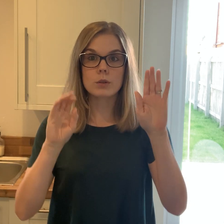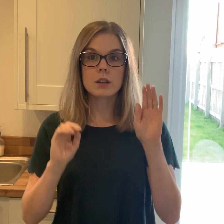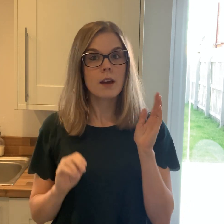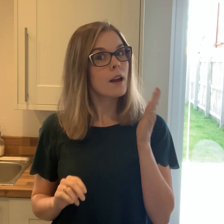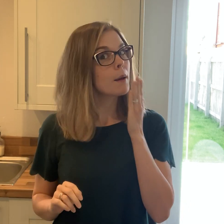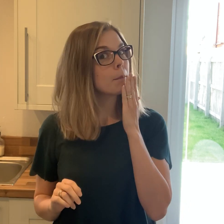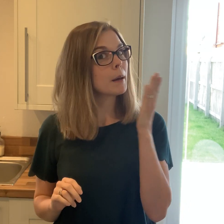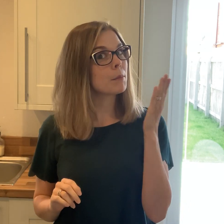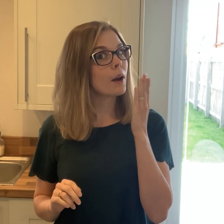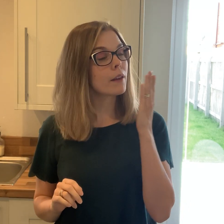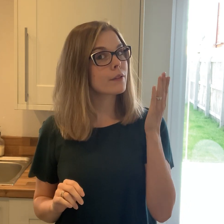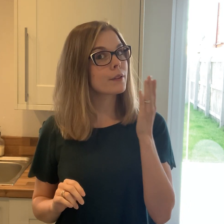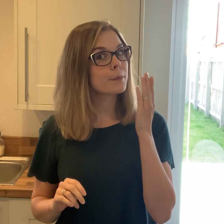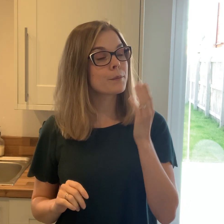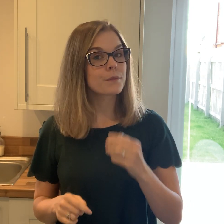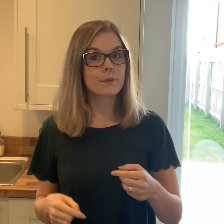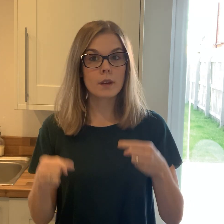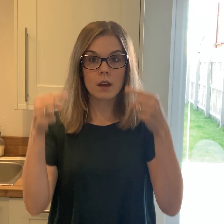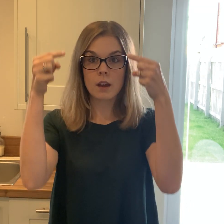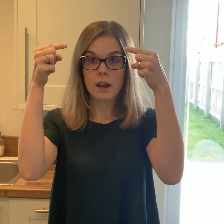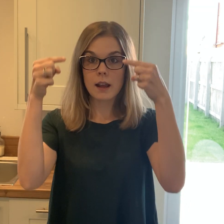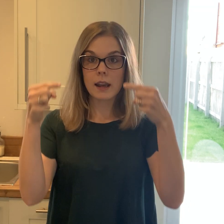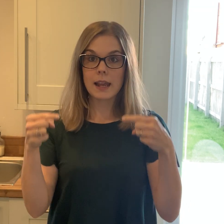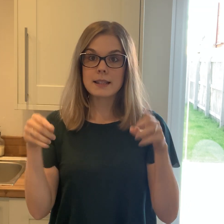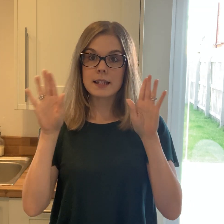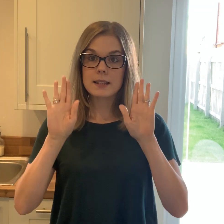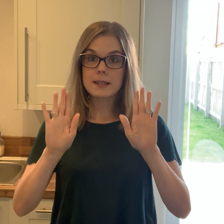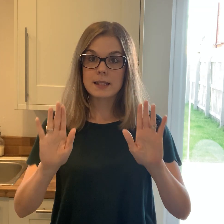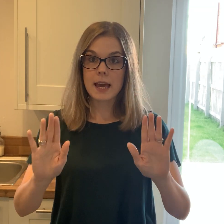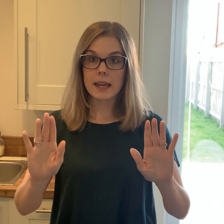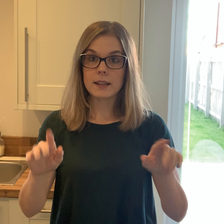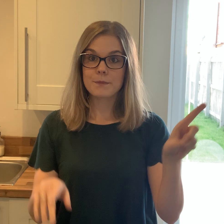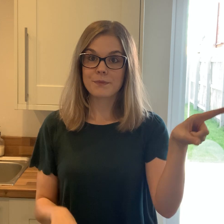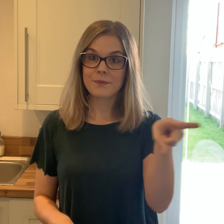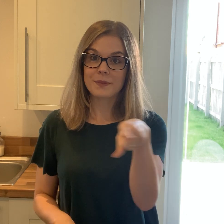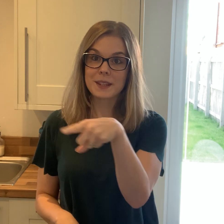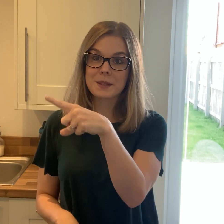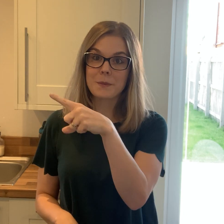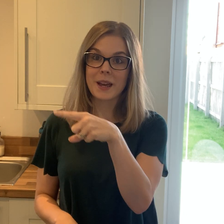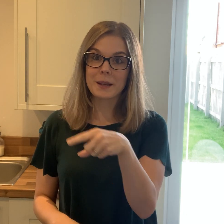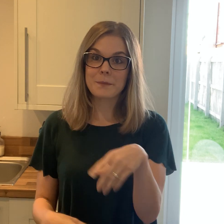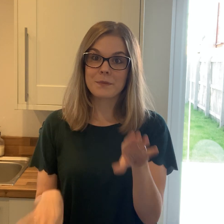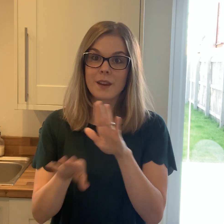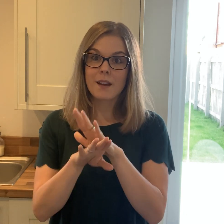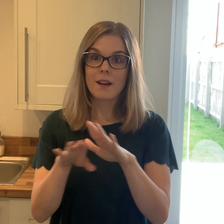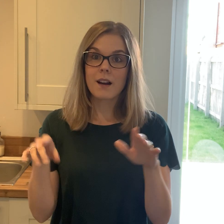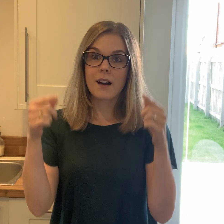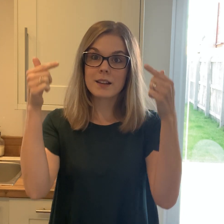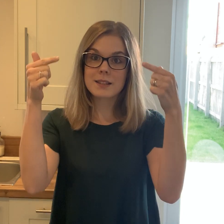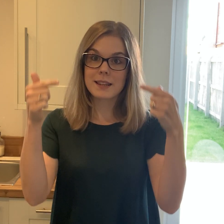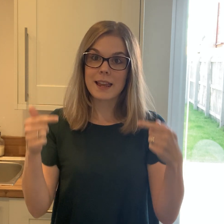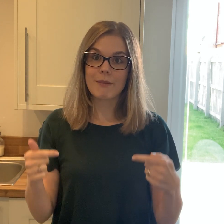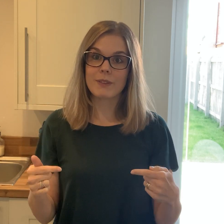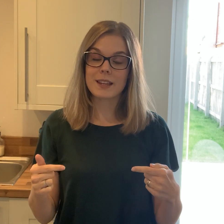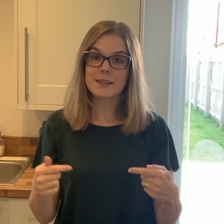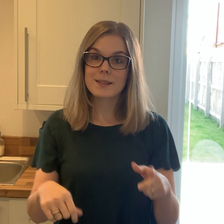my breath. Let it stay this way. Can't let this